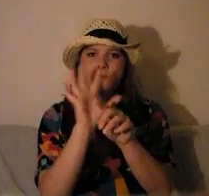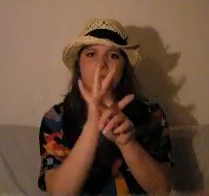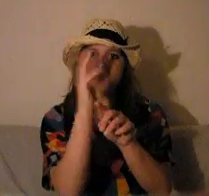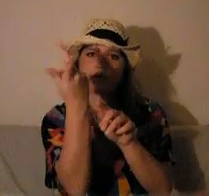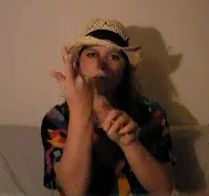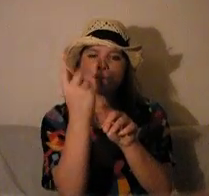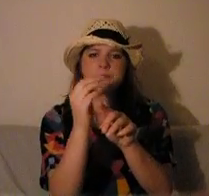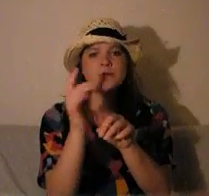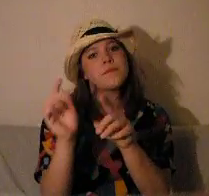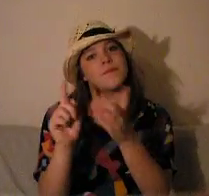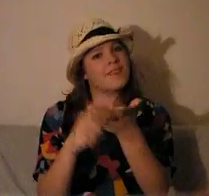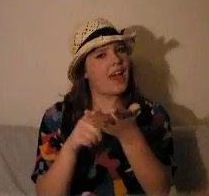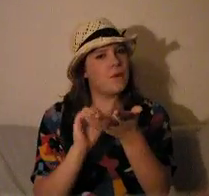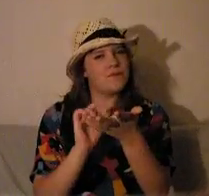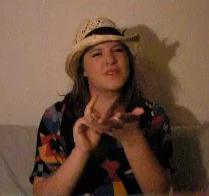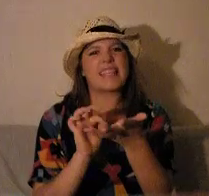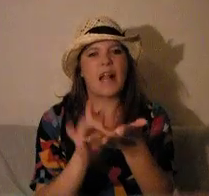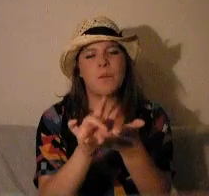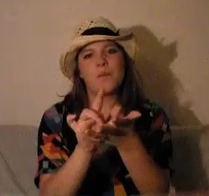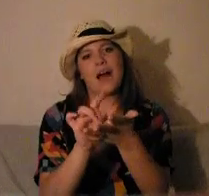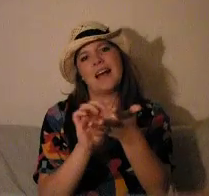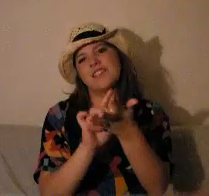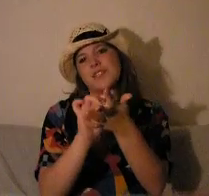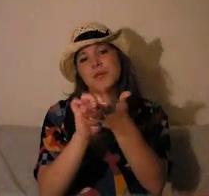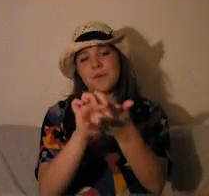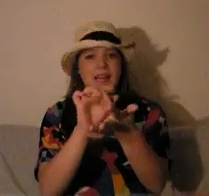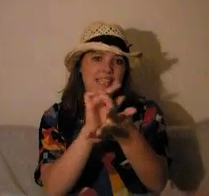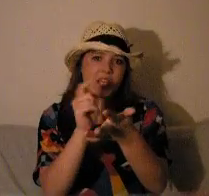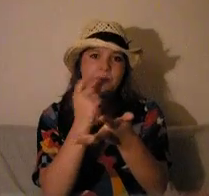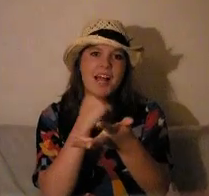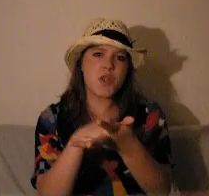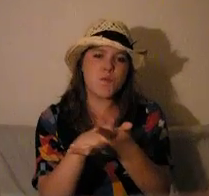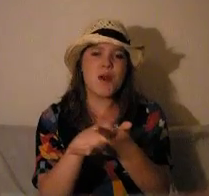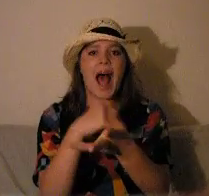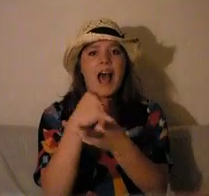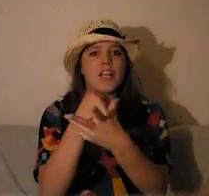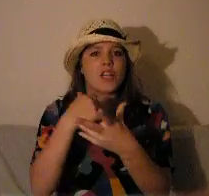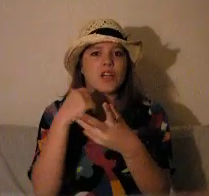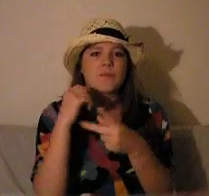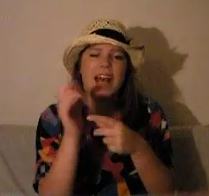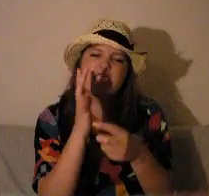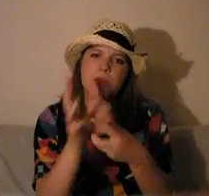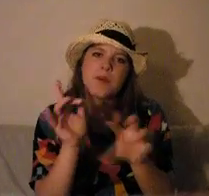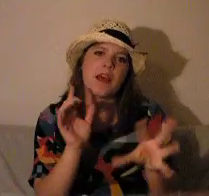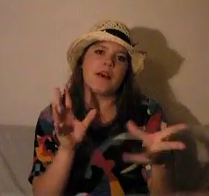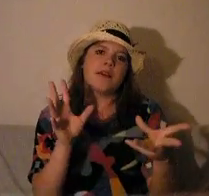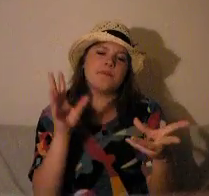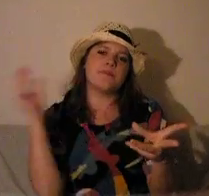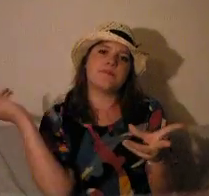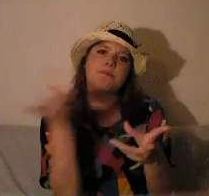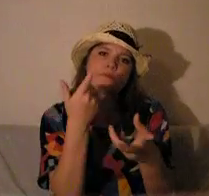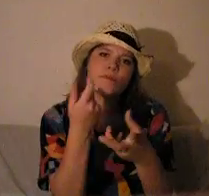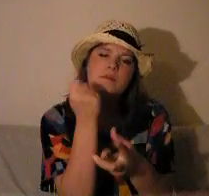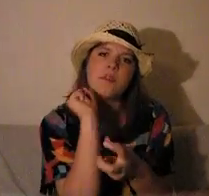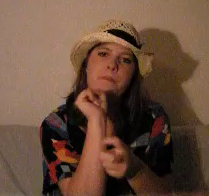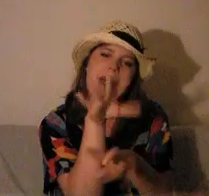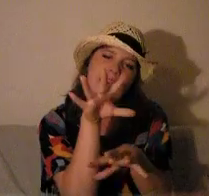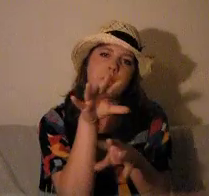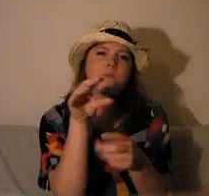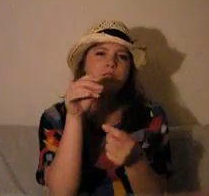and we have the mountains, and lakes, and moons, and it's very beautiful, but I really